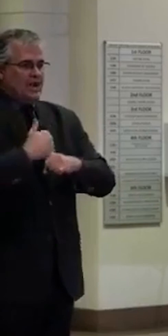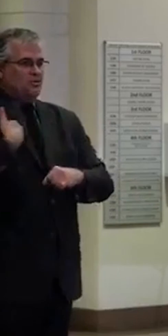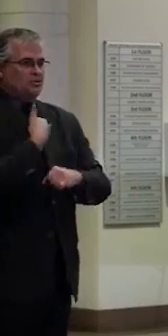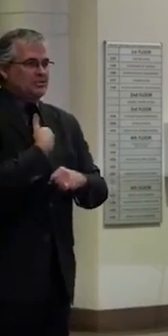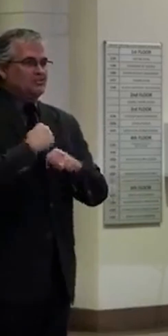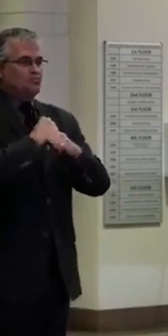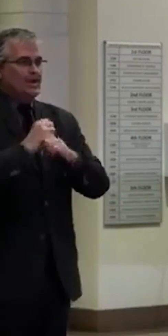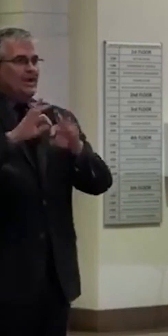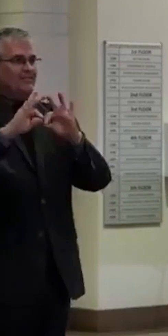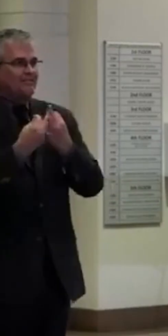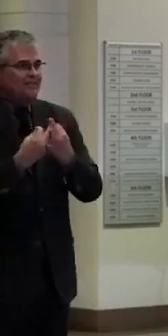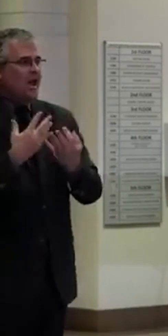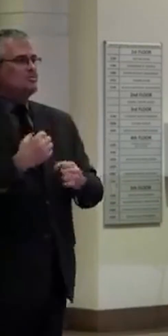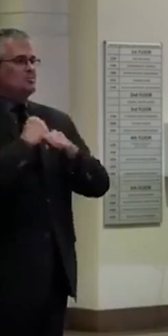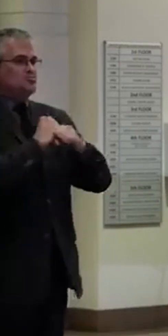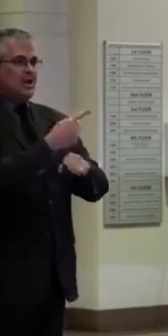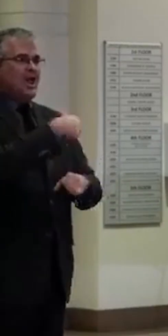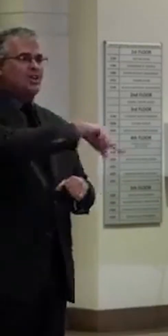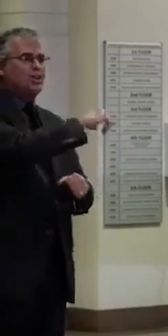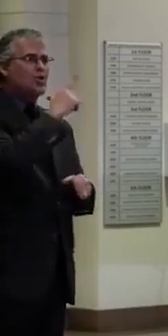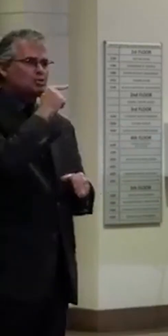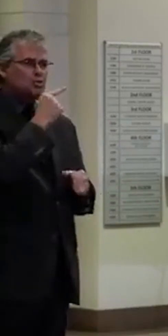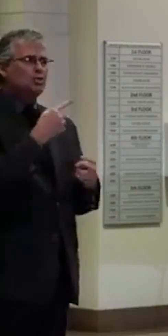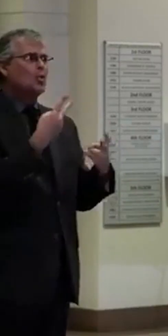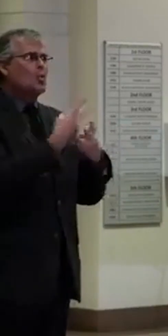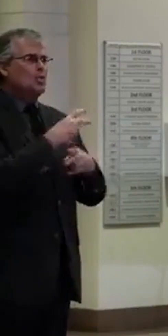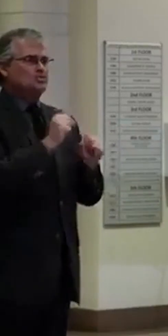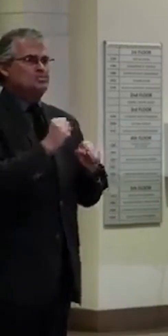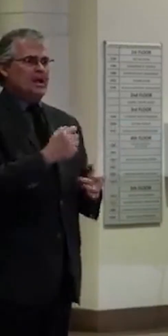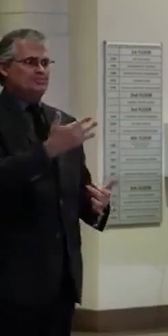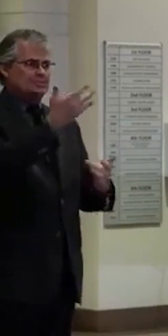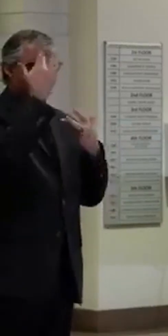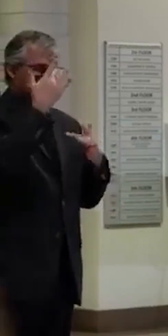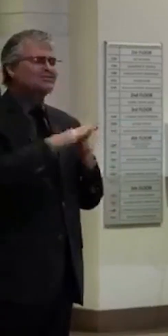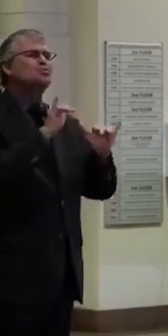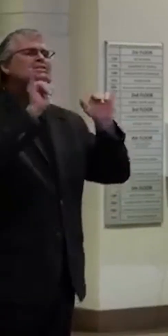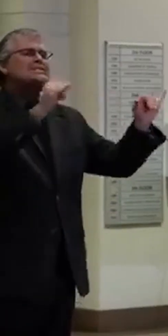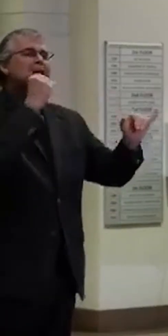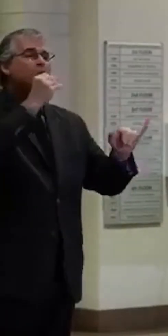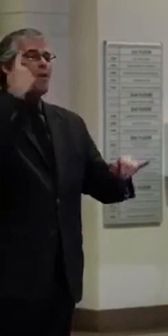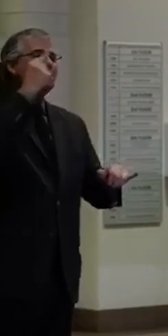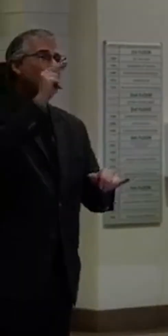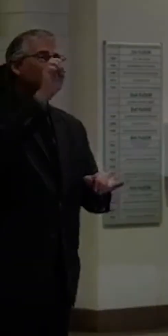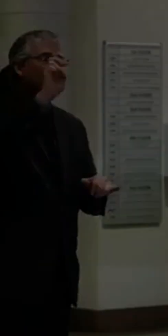encourage everybody to participate. Stay home for Nevada. Thank you all very much.